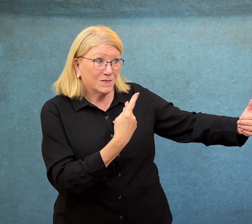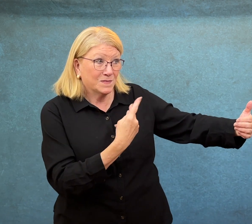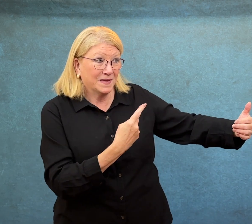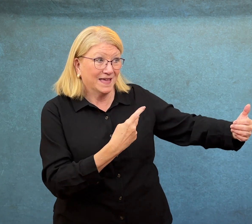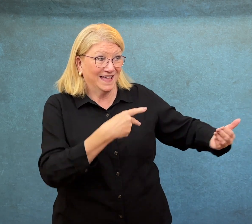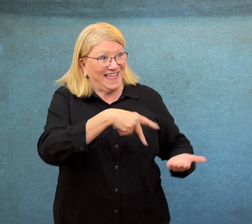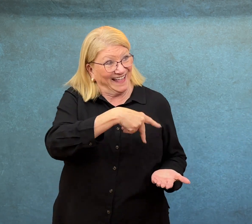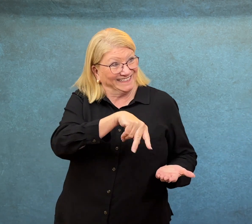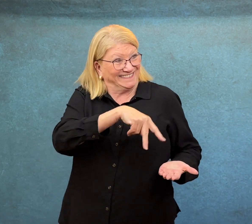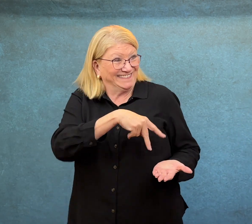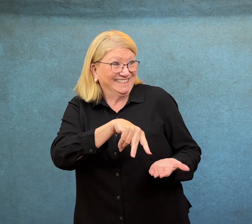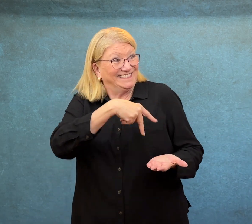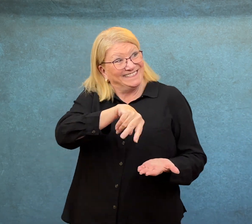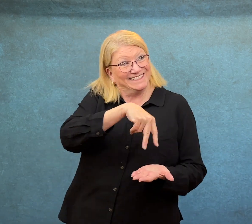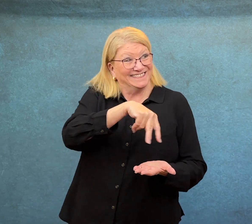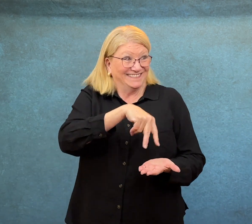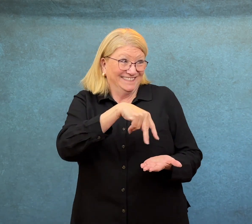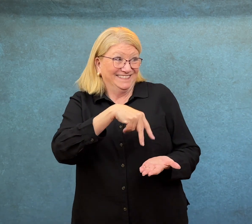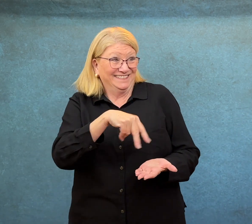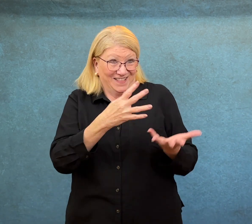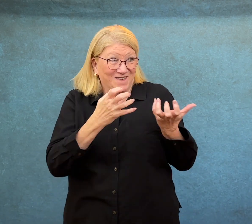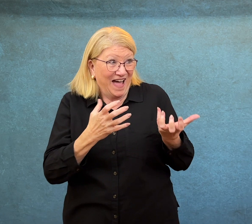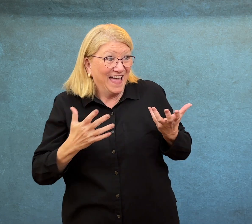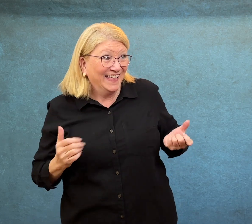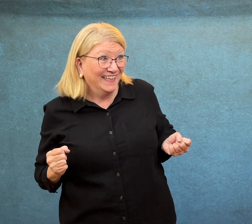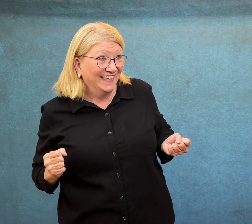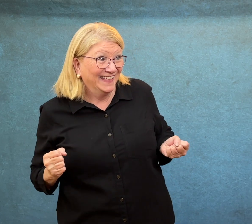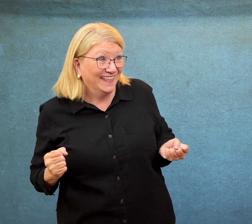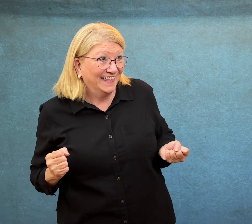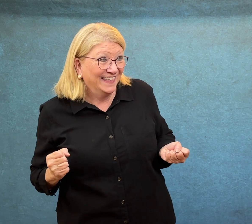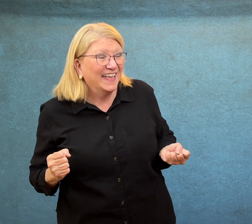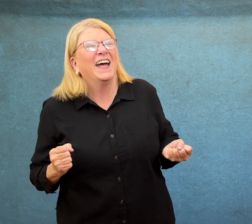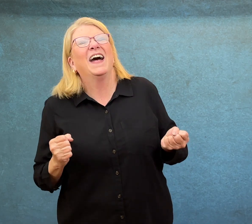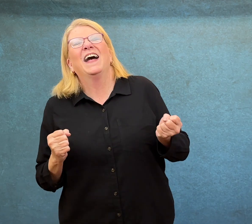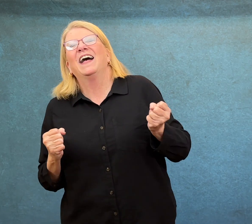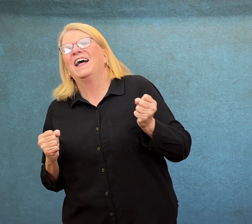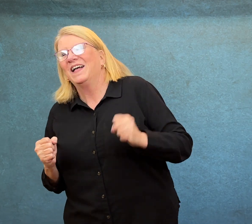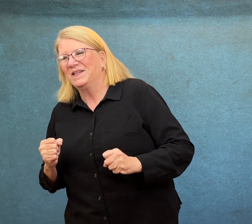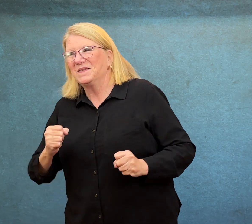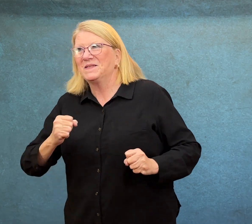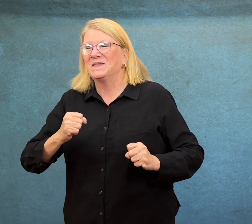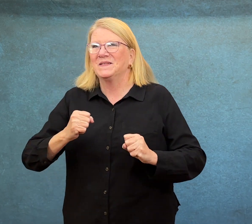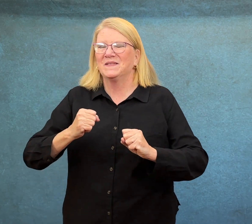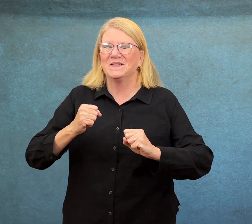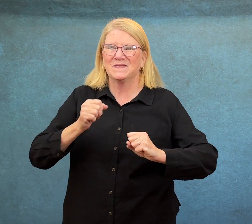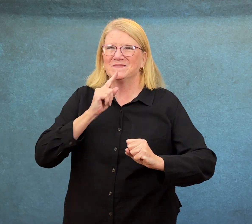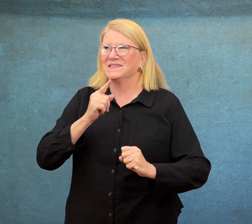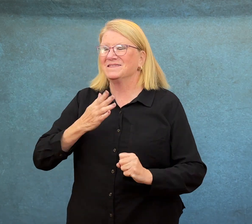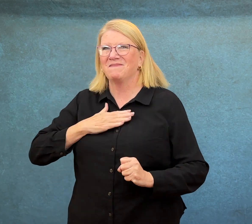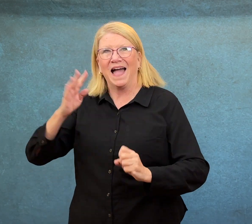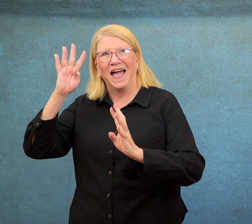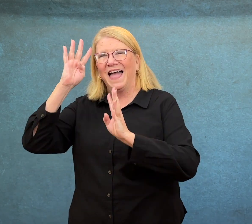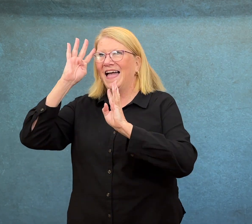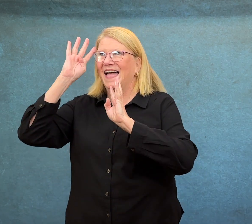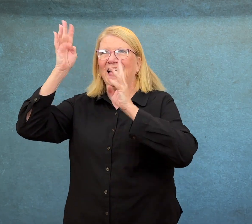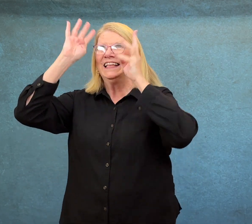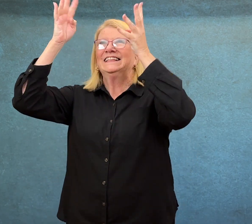you? To achieve the cha-cha on a splendid steamroller. Oh, stop it.